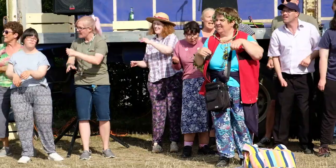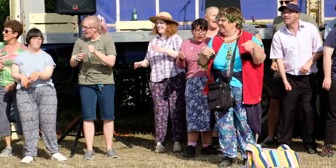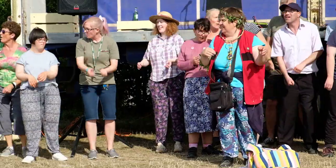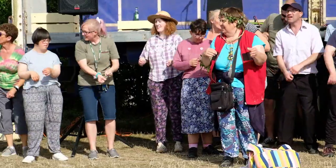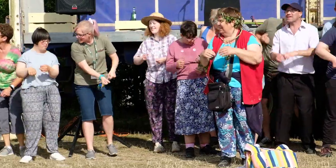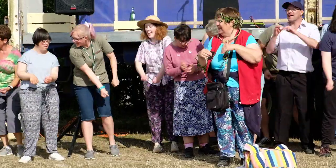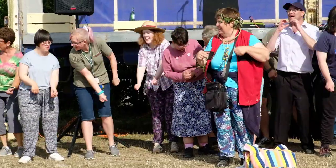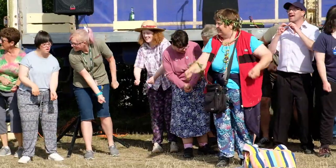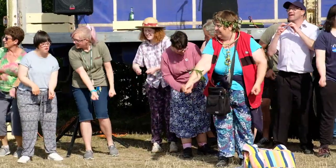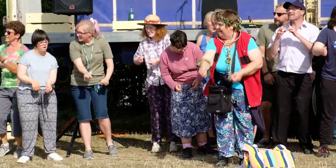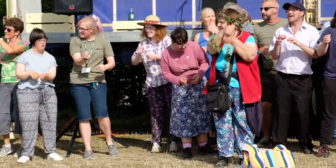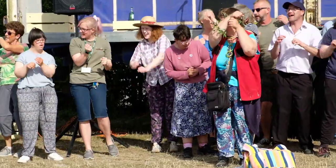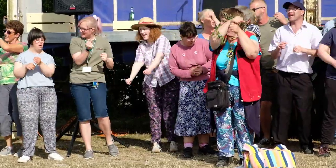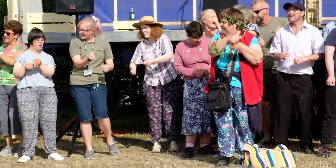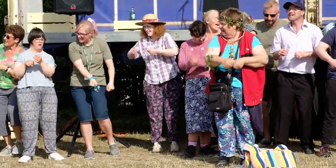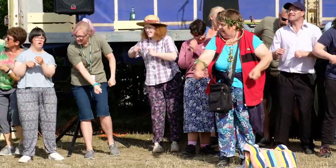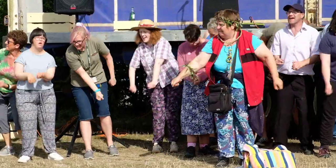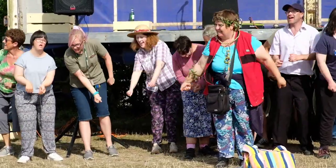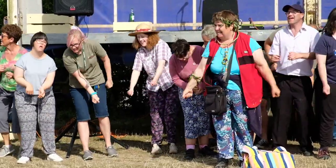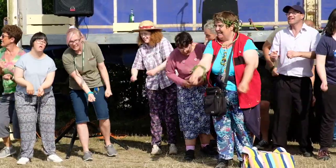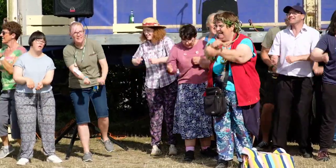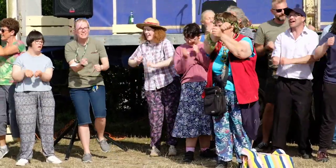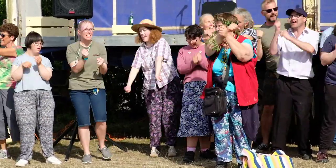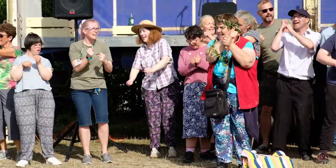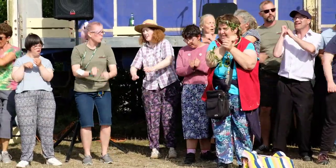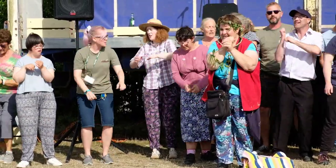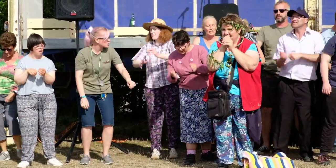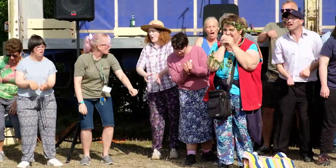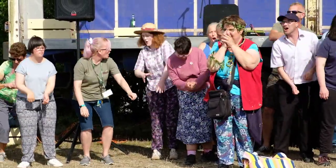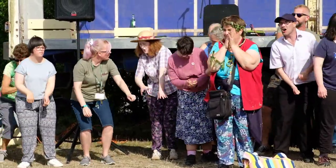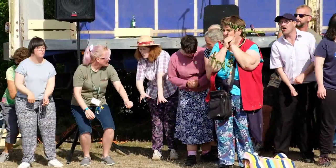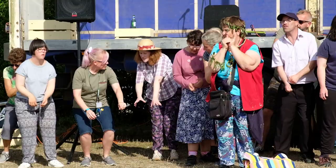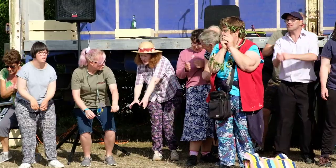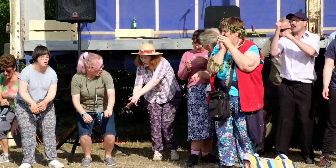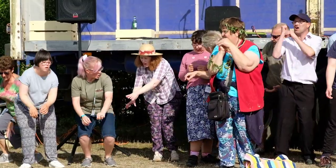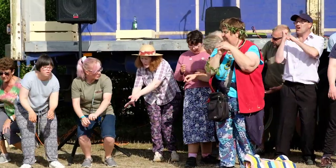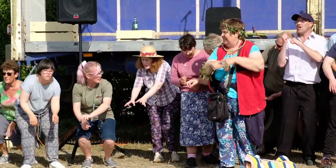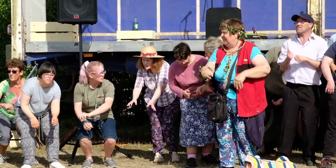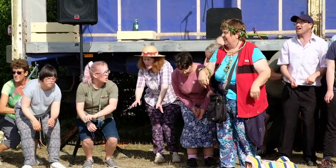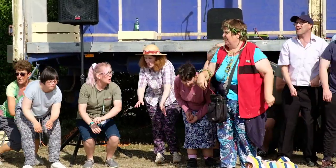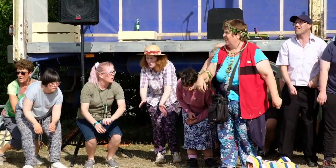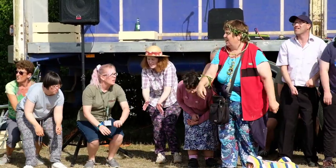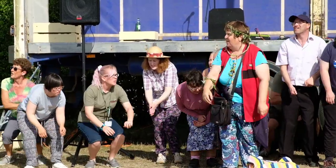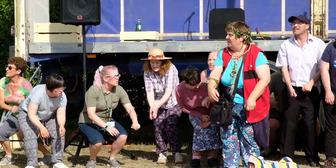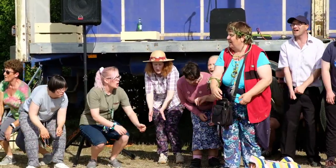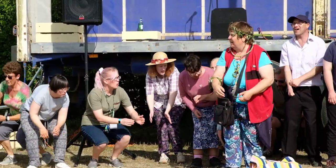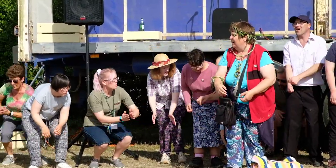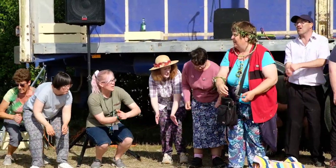and we did, did, did, did, did. Some, some, some, some, we